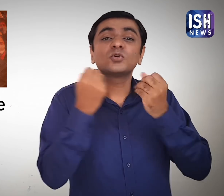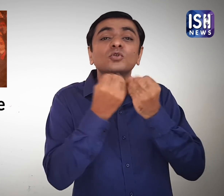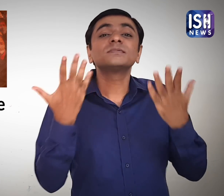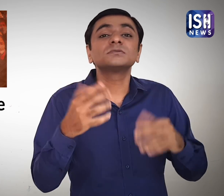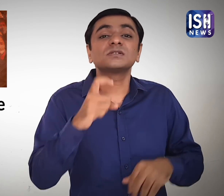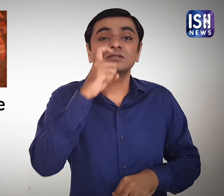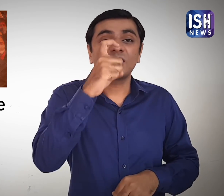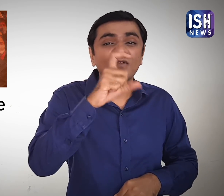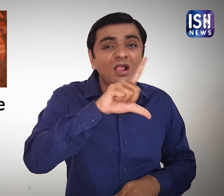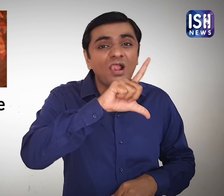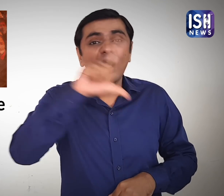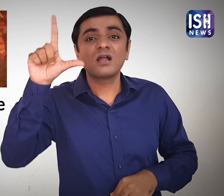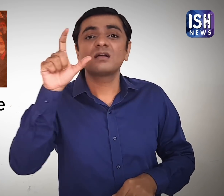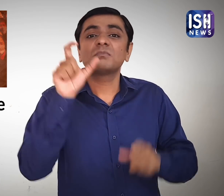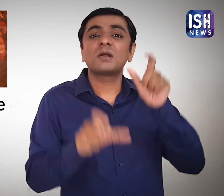lakh deaths across the globe.